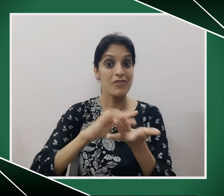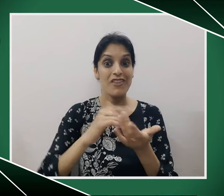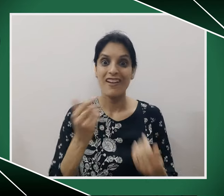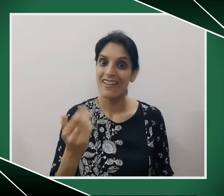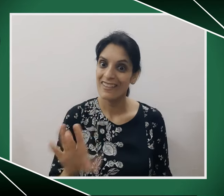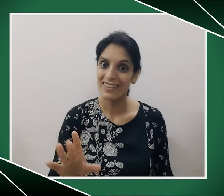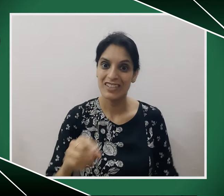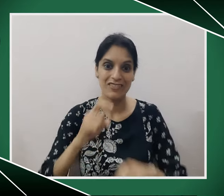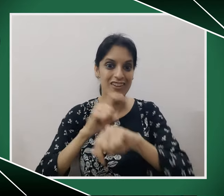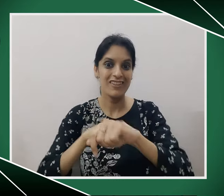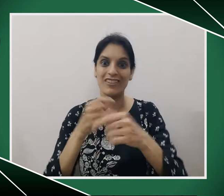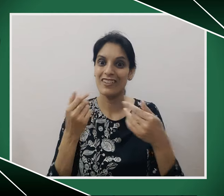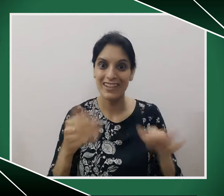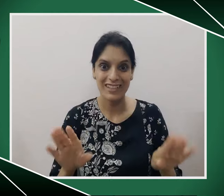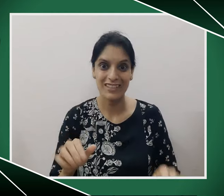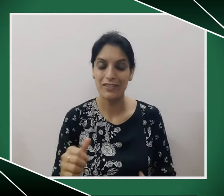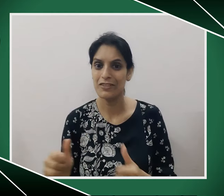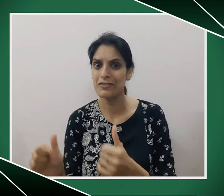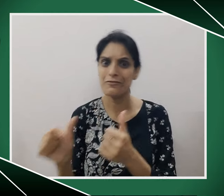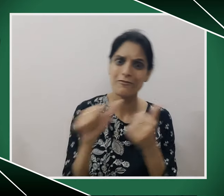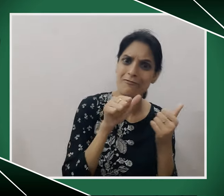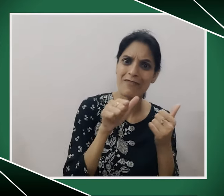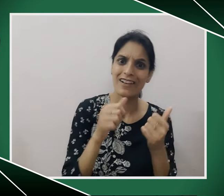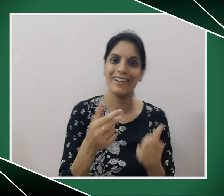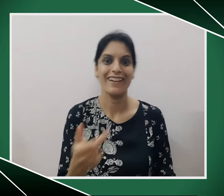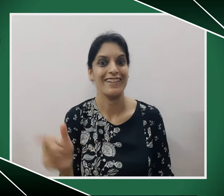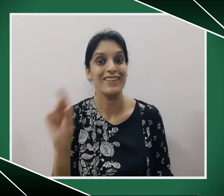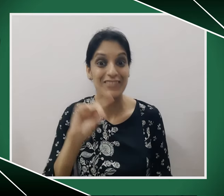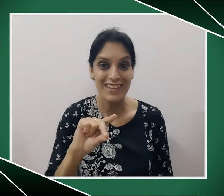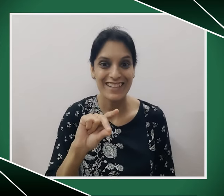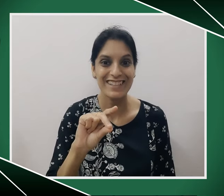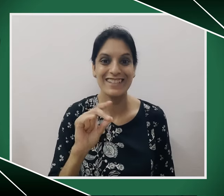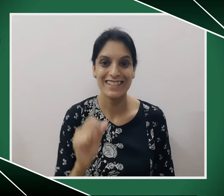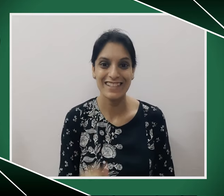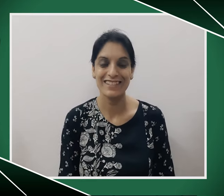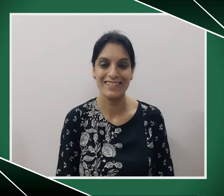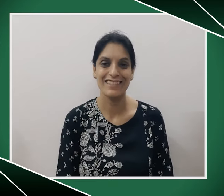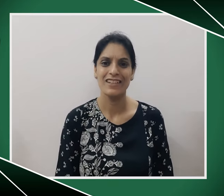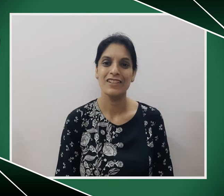use the app anywhere, anytime and revise.